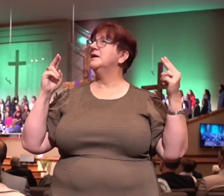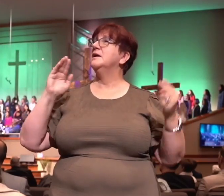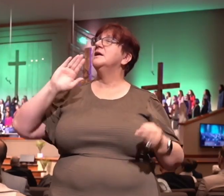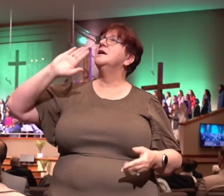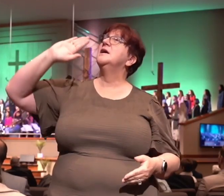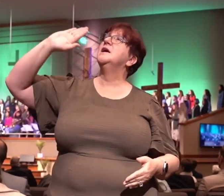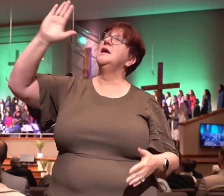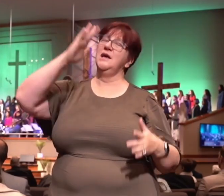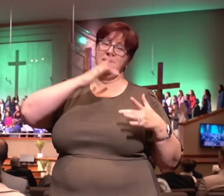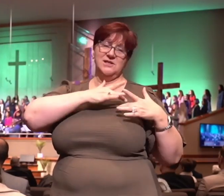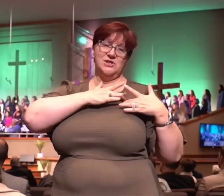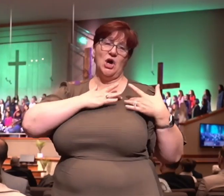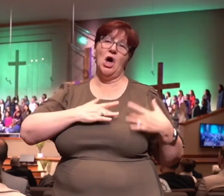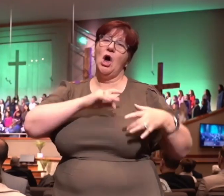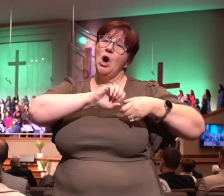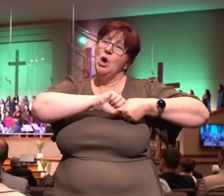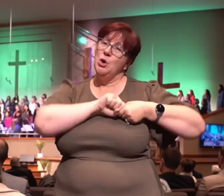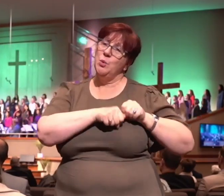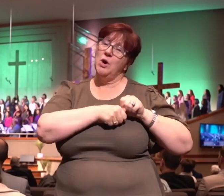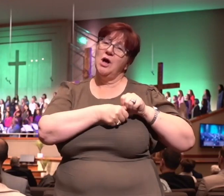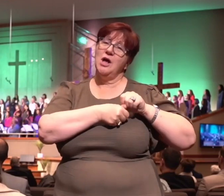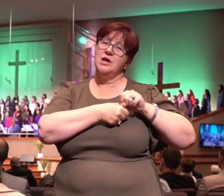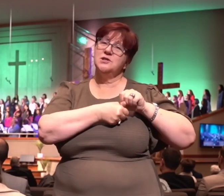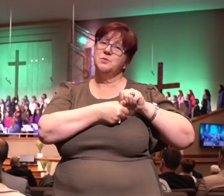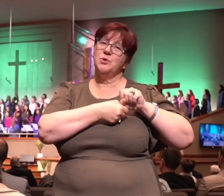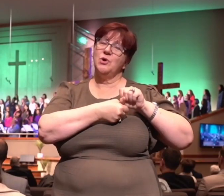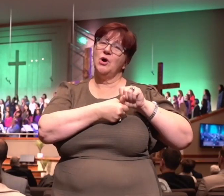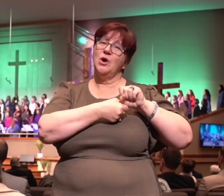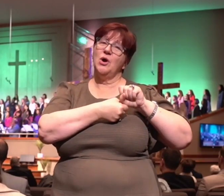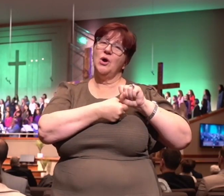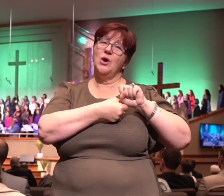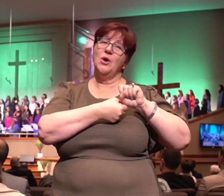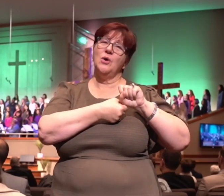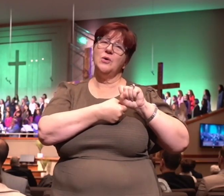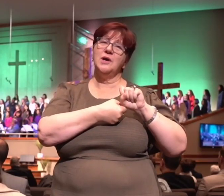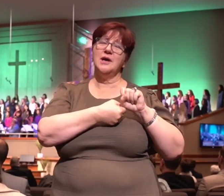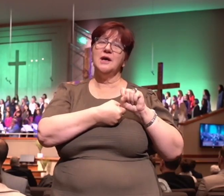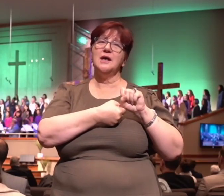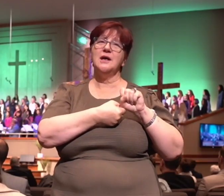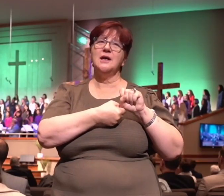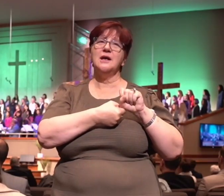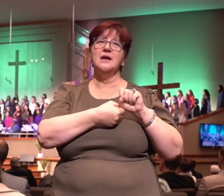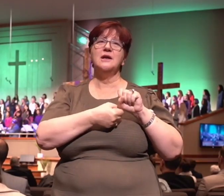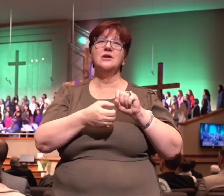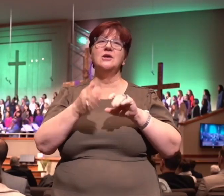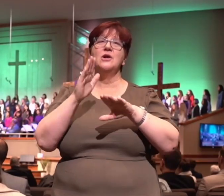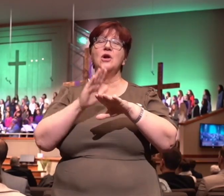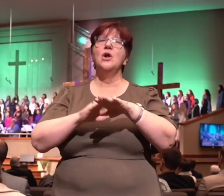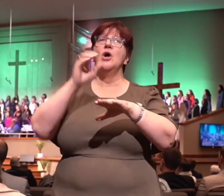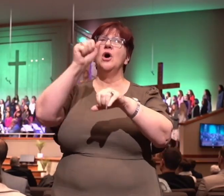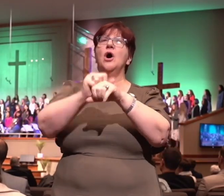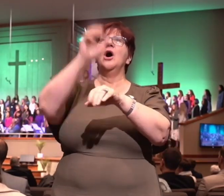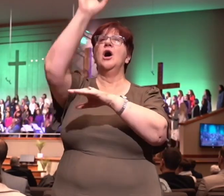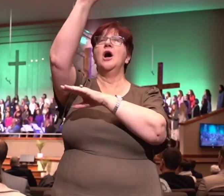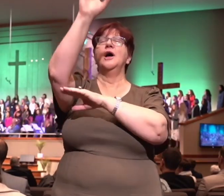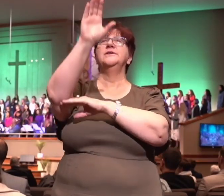His heart was broken on